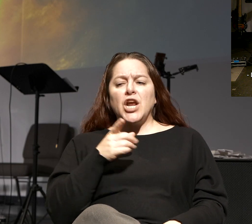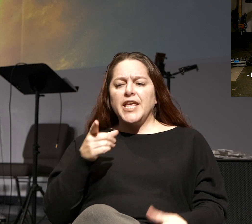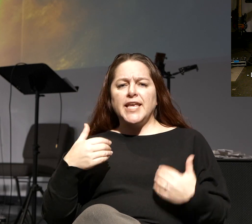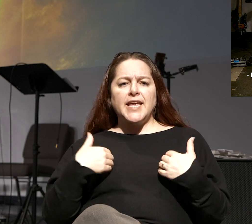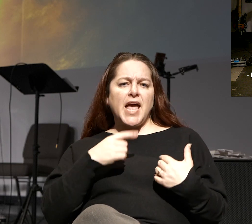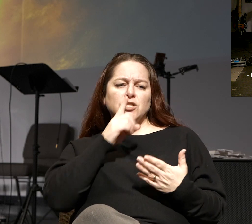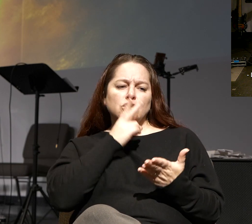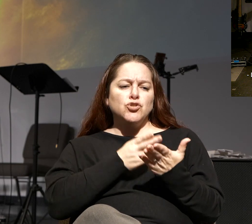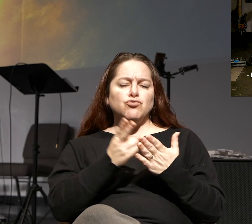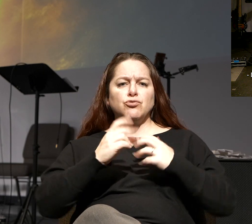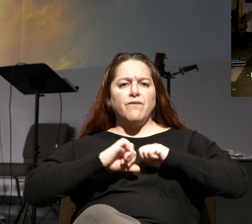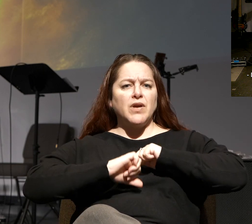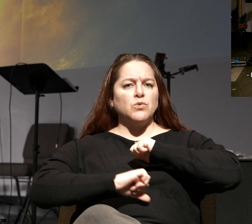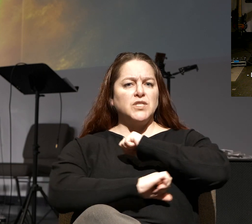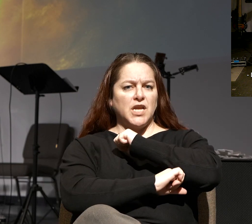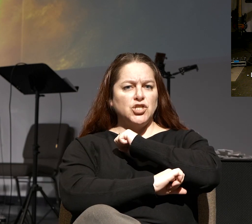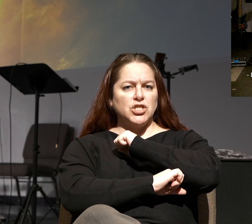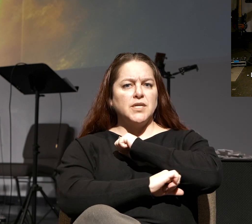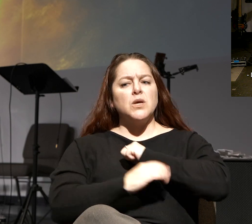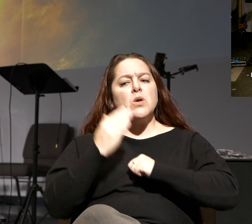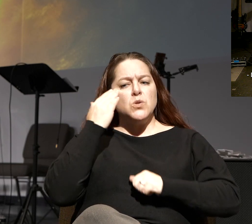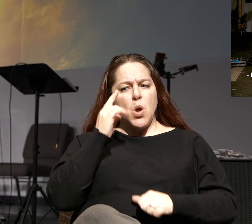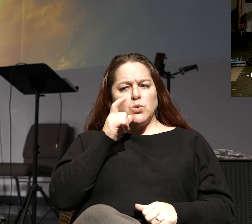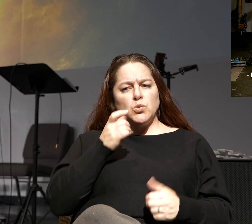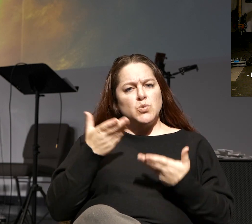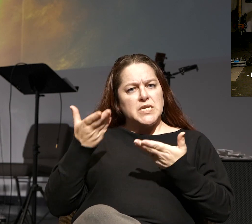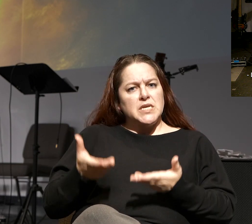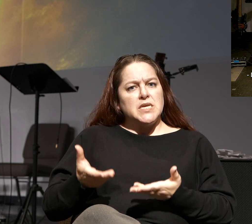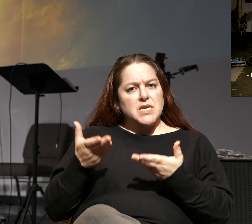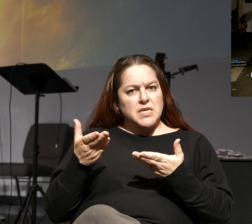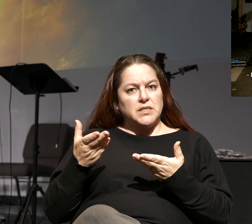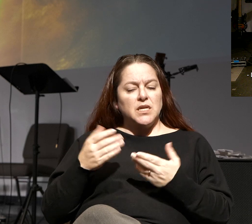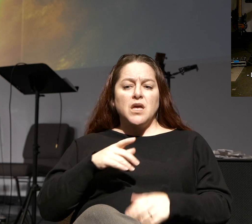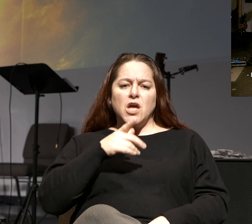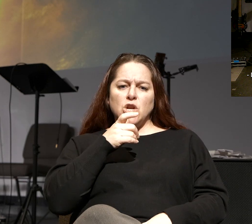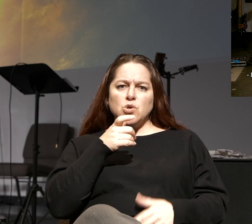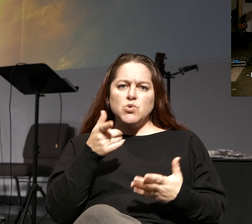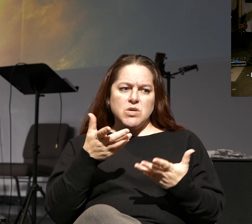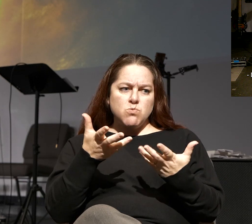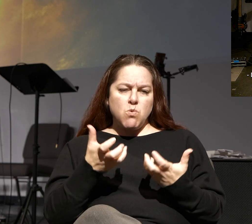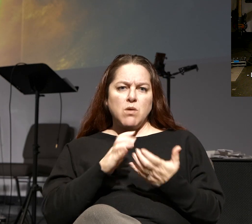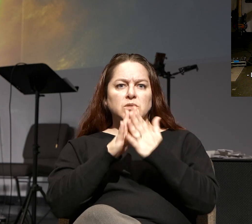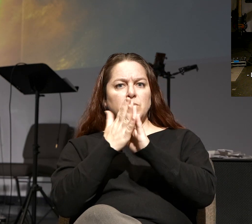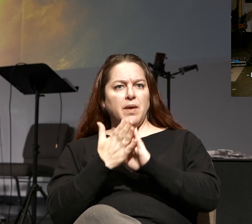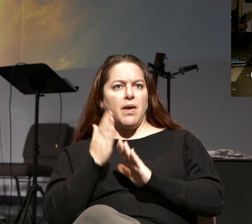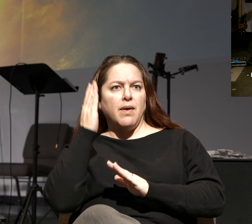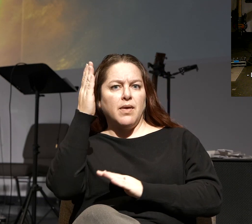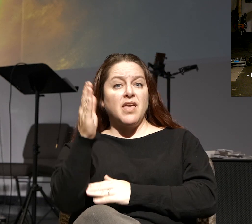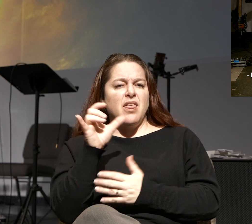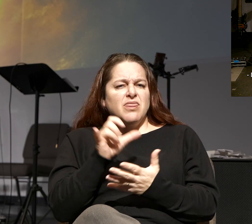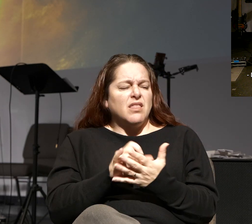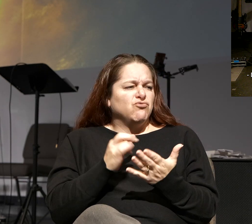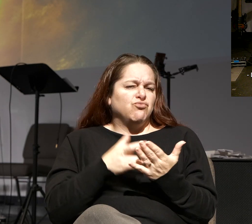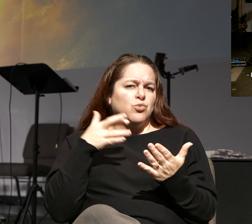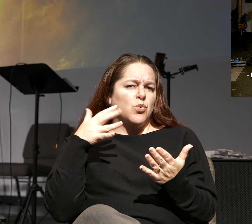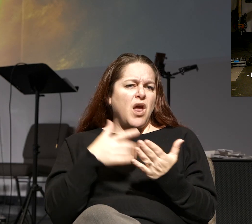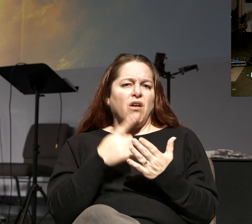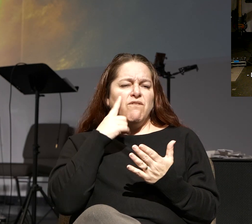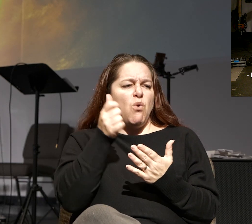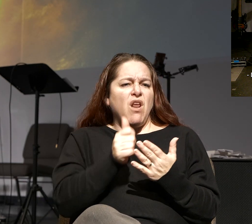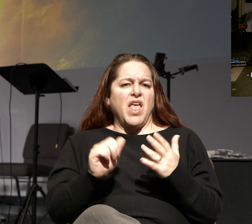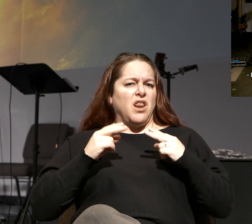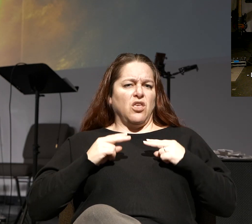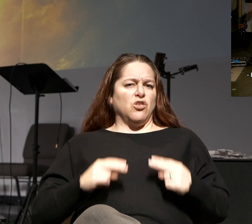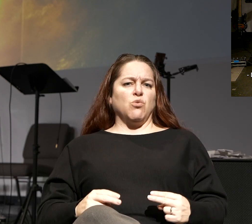has a true foundation and knows who he is and who he wants to be. That is rare for any